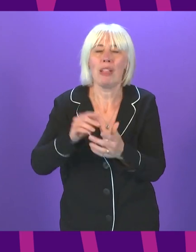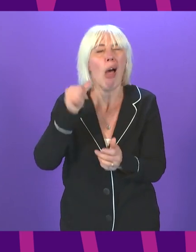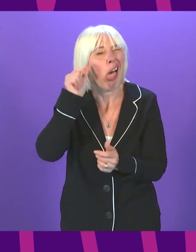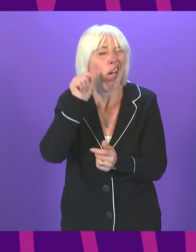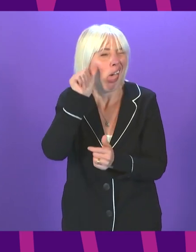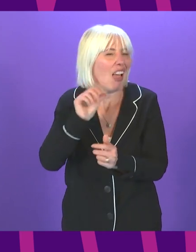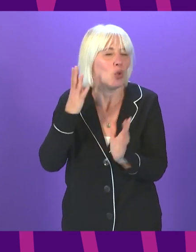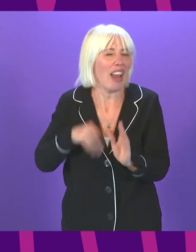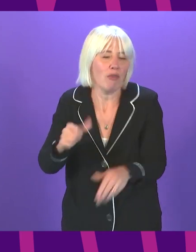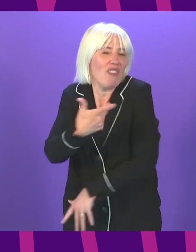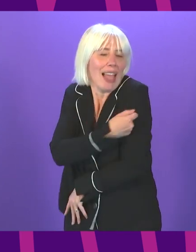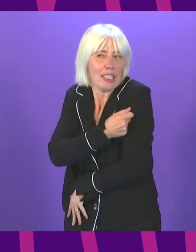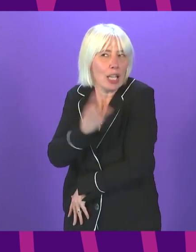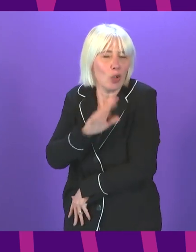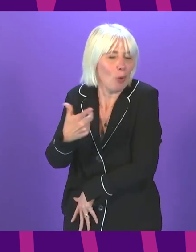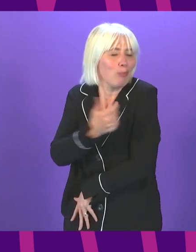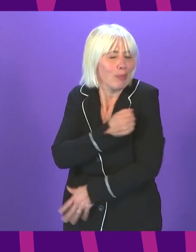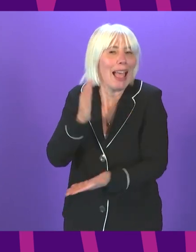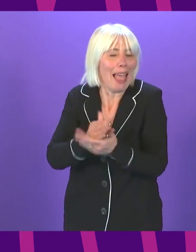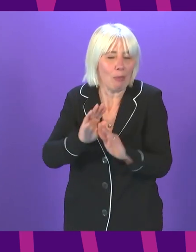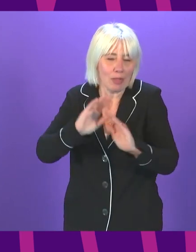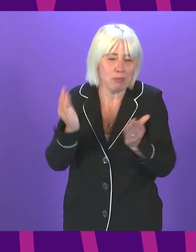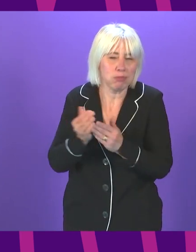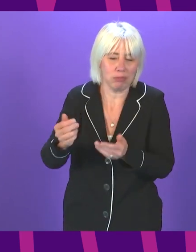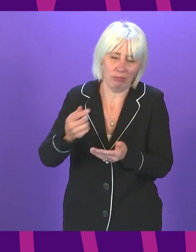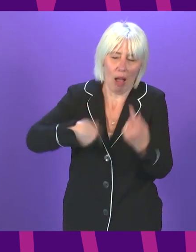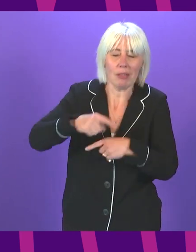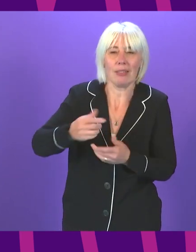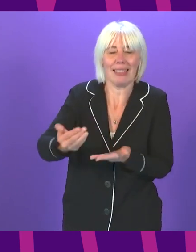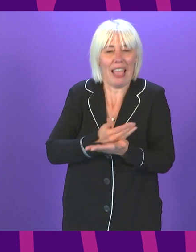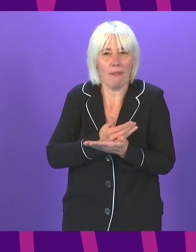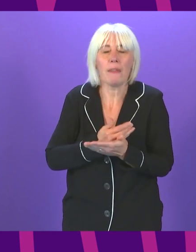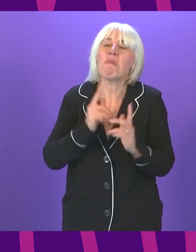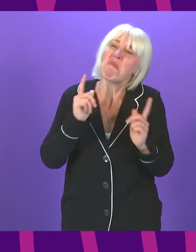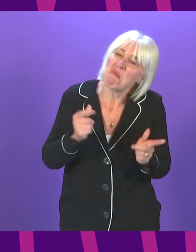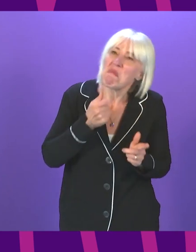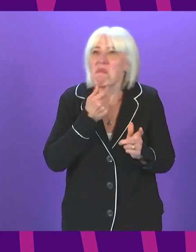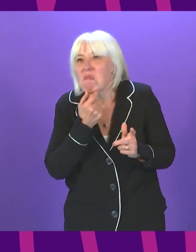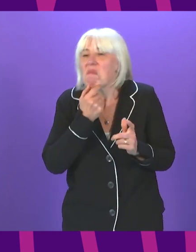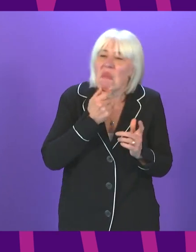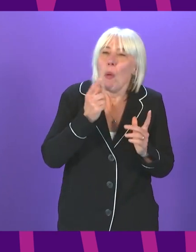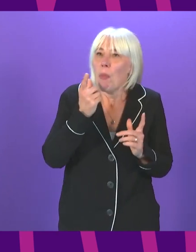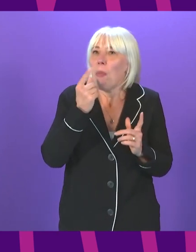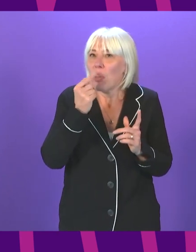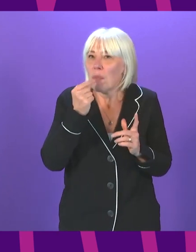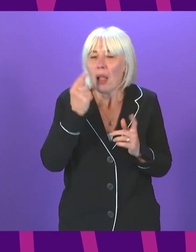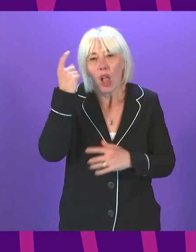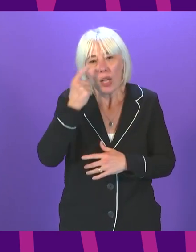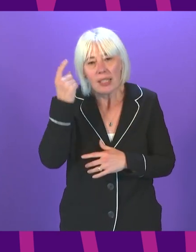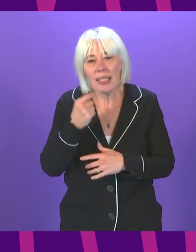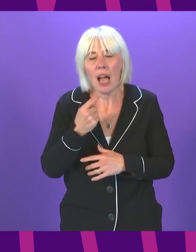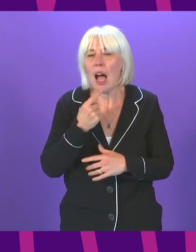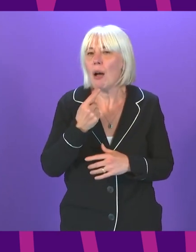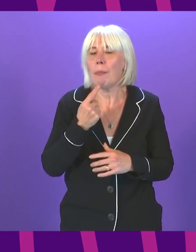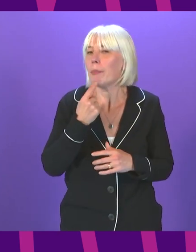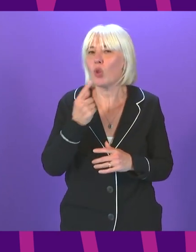to keep the country safe. There is, though, I think, an argument to consider, and we are not proposing we would do this